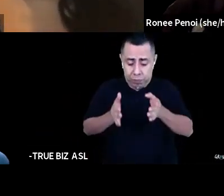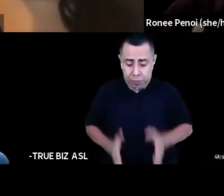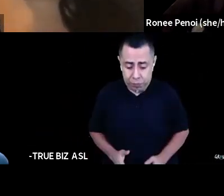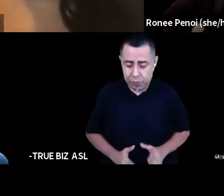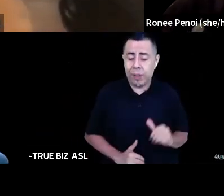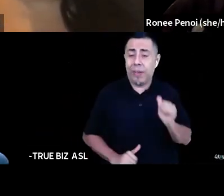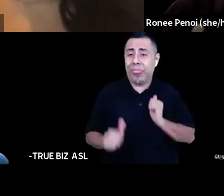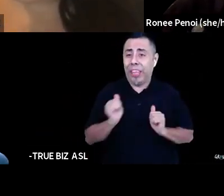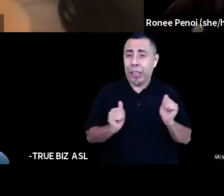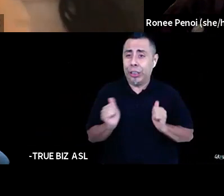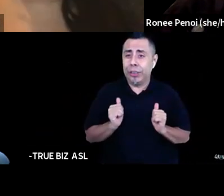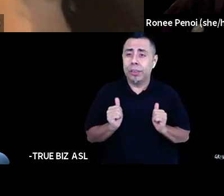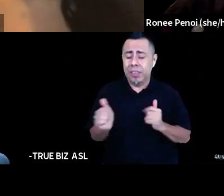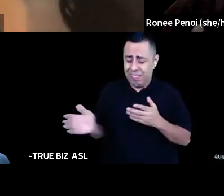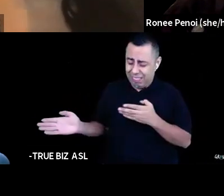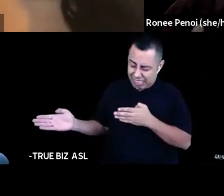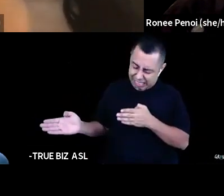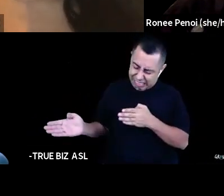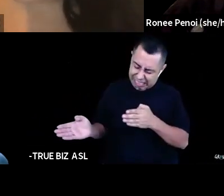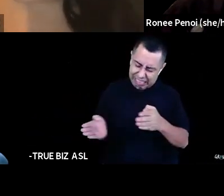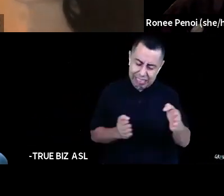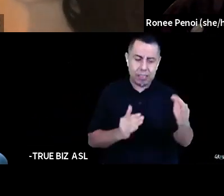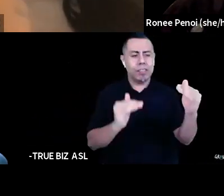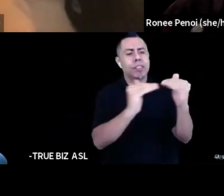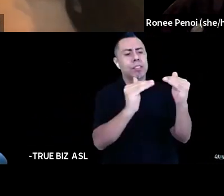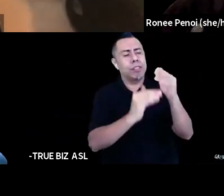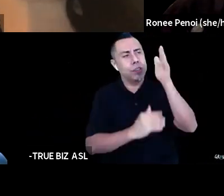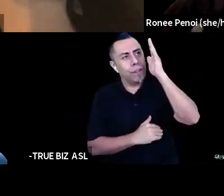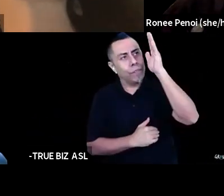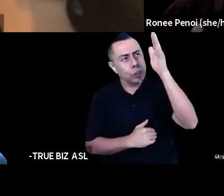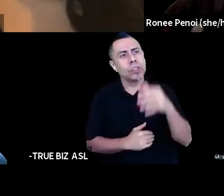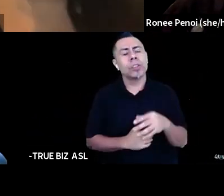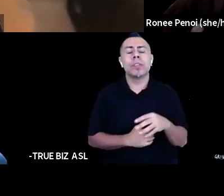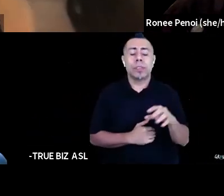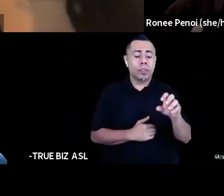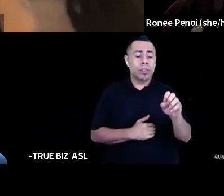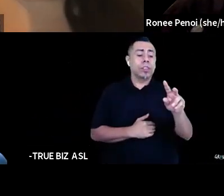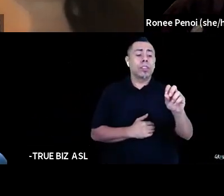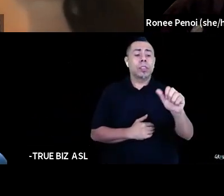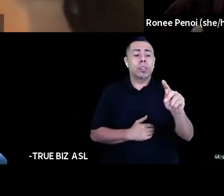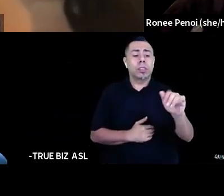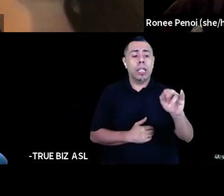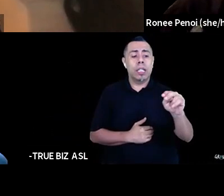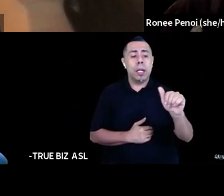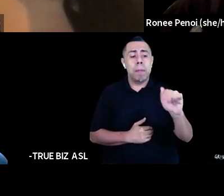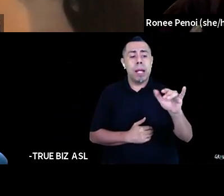towards sustainability, towards capital S sustainability, does not have to be a very scary, um,